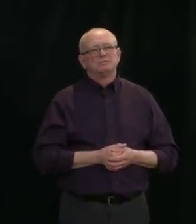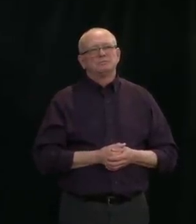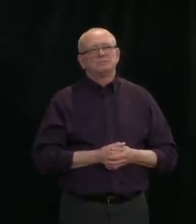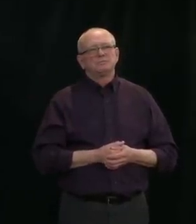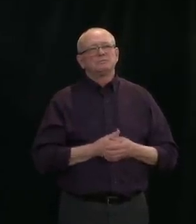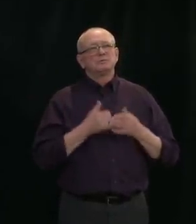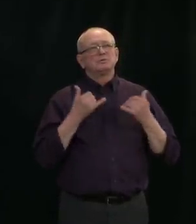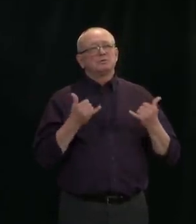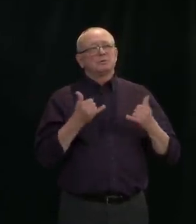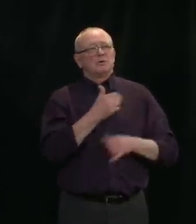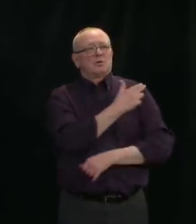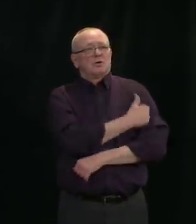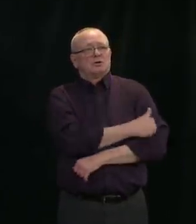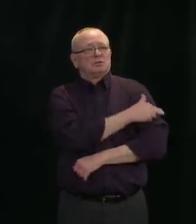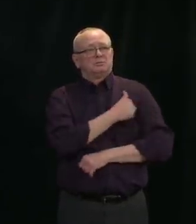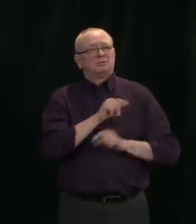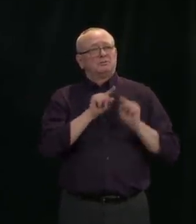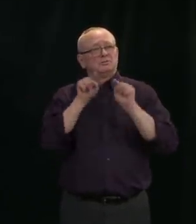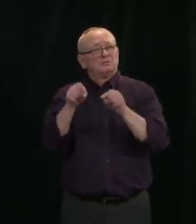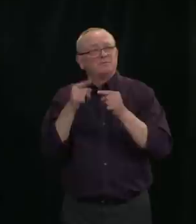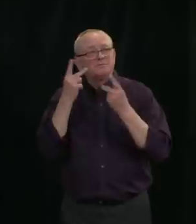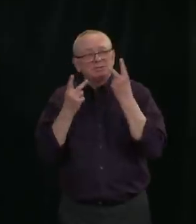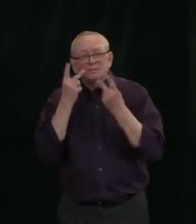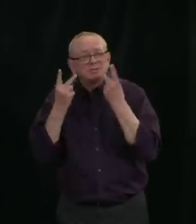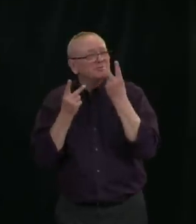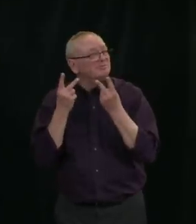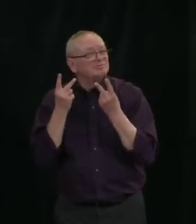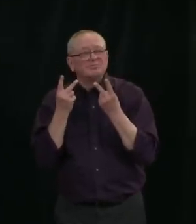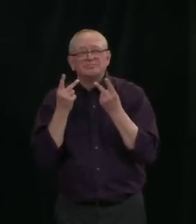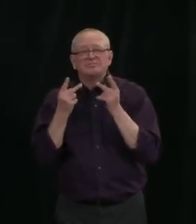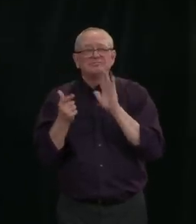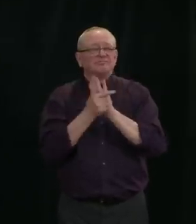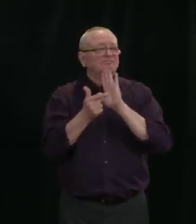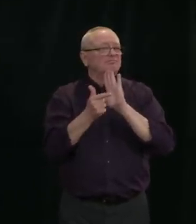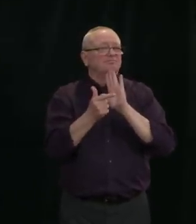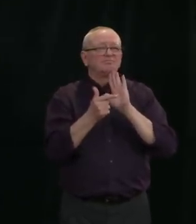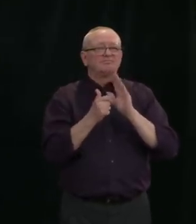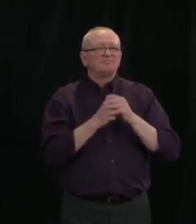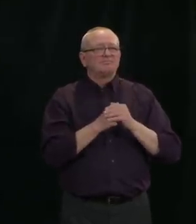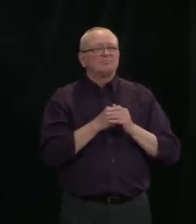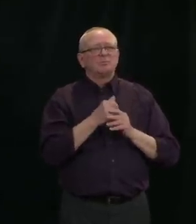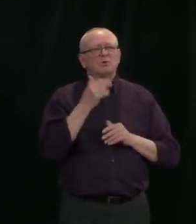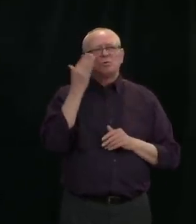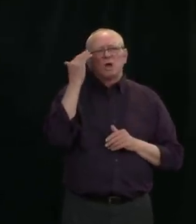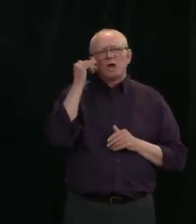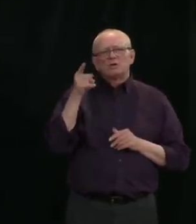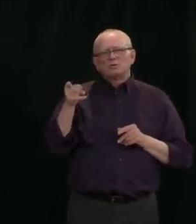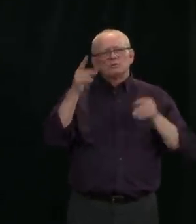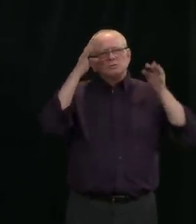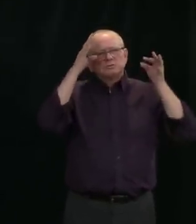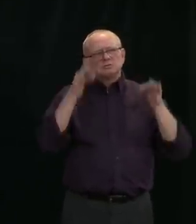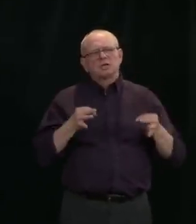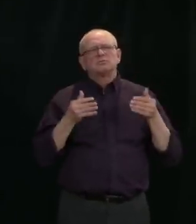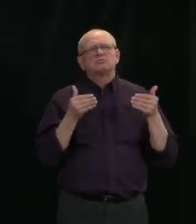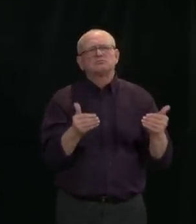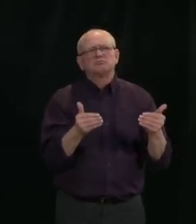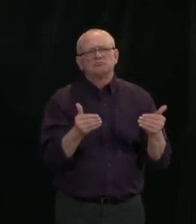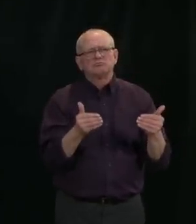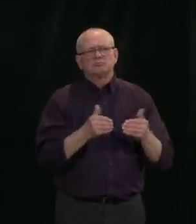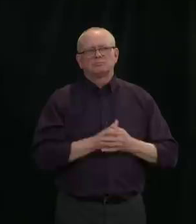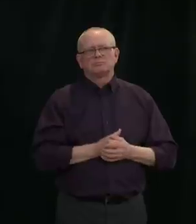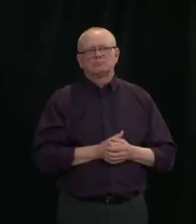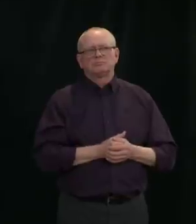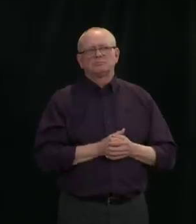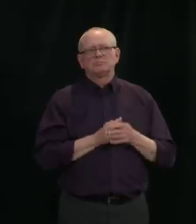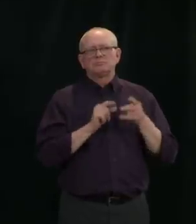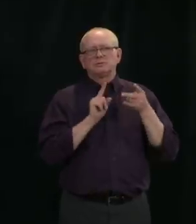Can you give us a little bit more information here about why that decision was made and also how it might apply to, for example, women